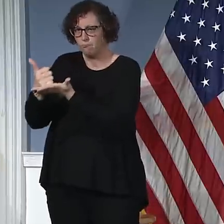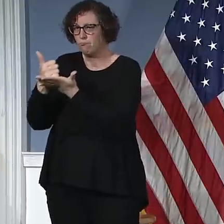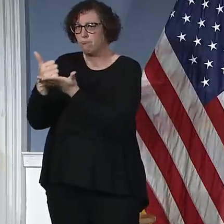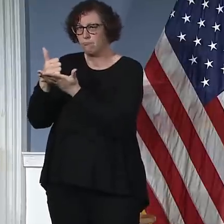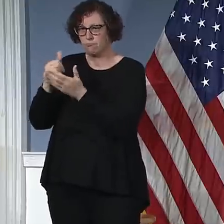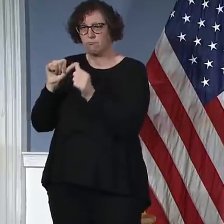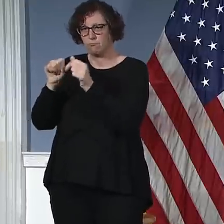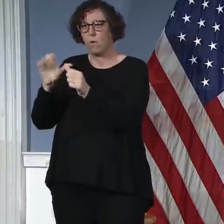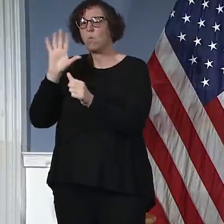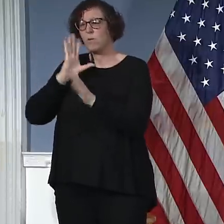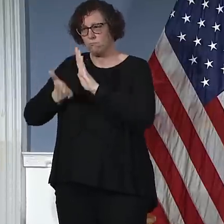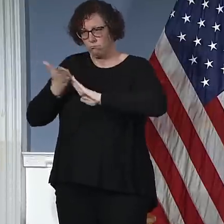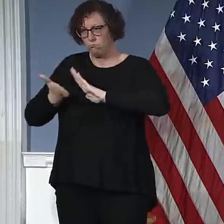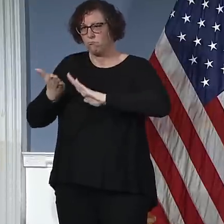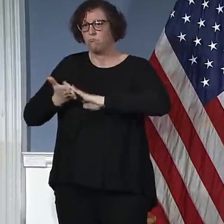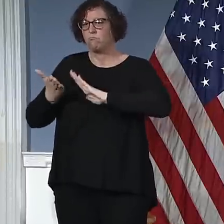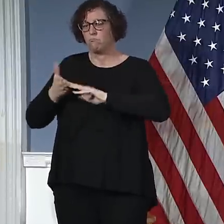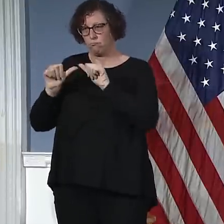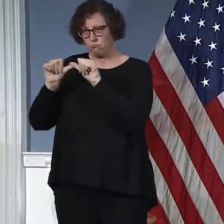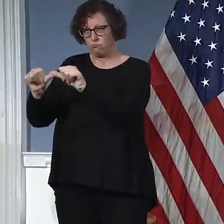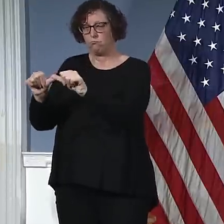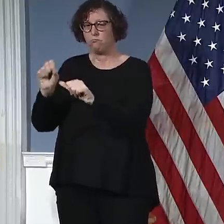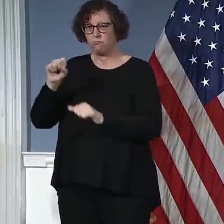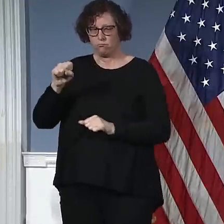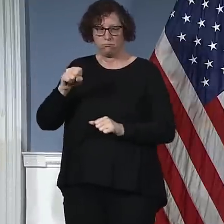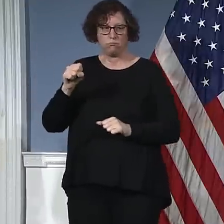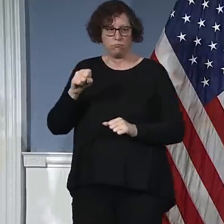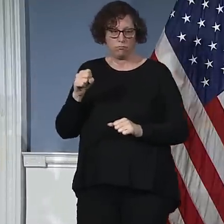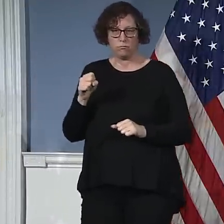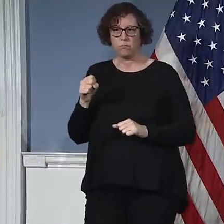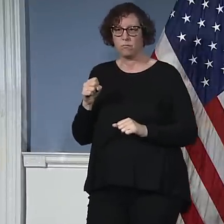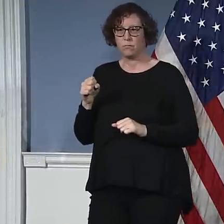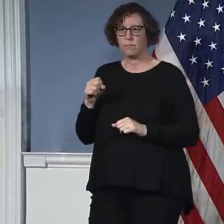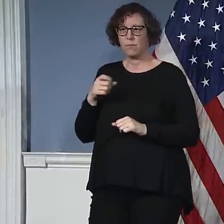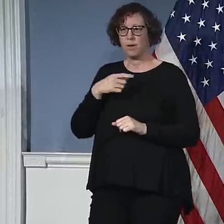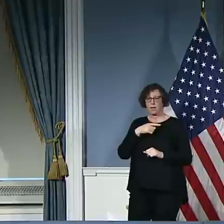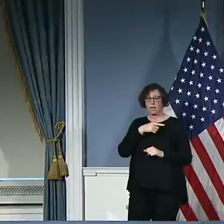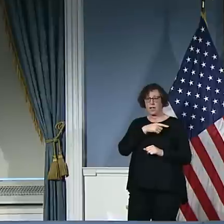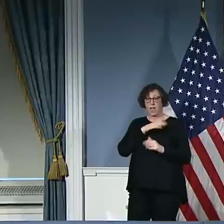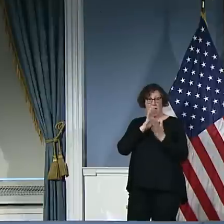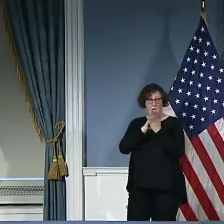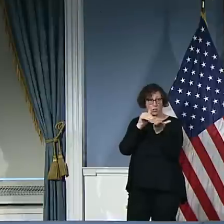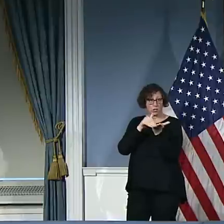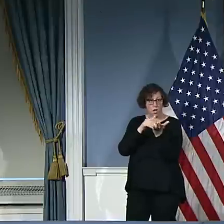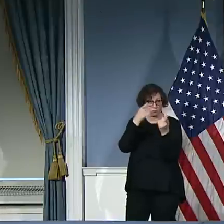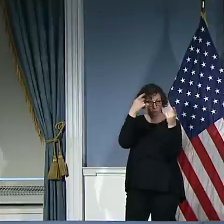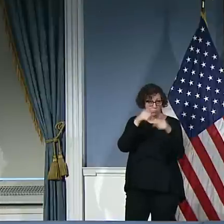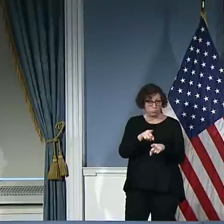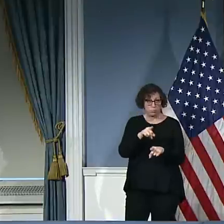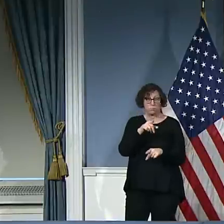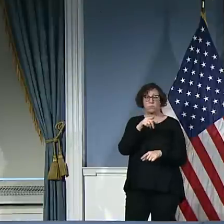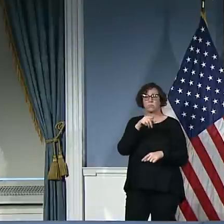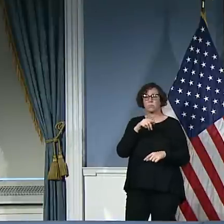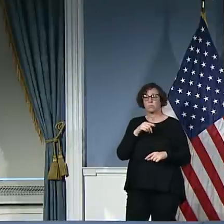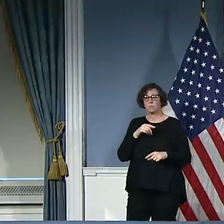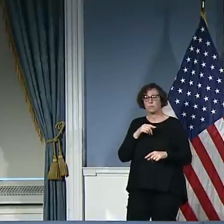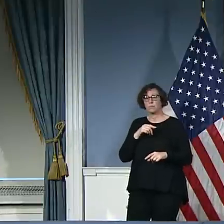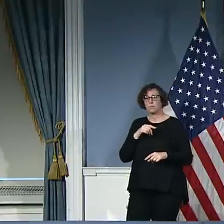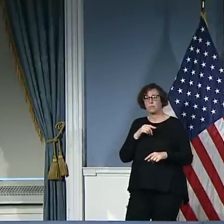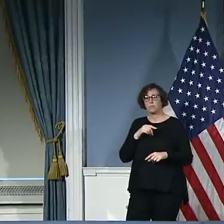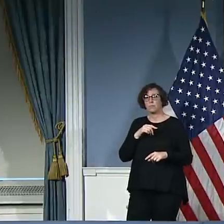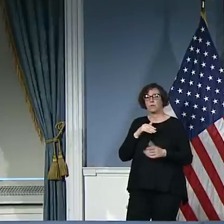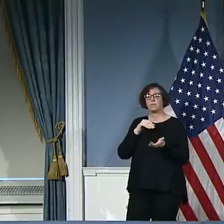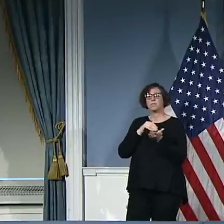as realistic. Doctors, tell me if that's accurate or not. I think there may be a question to add here. I would